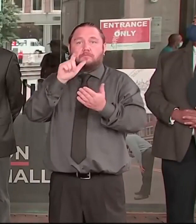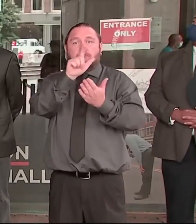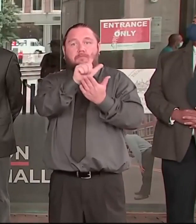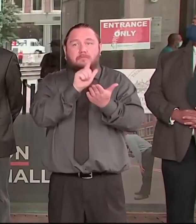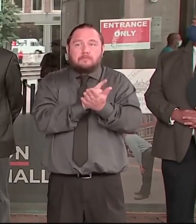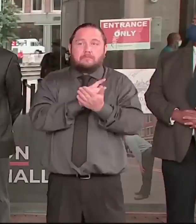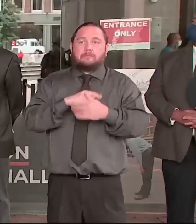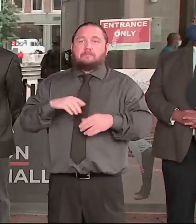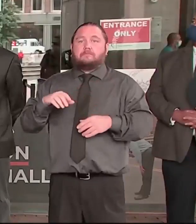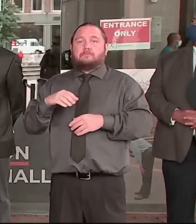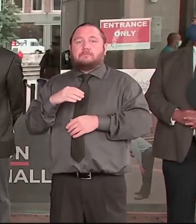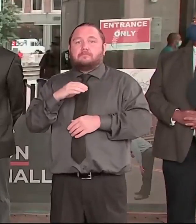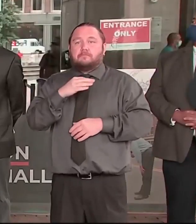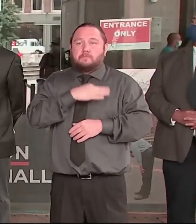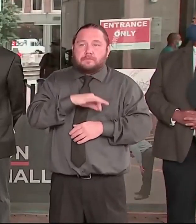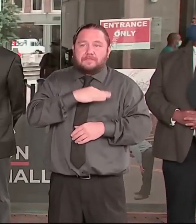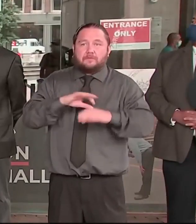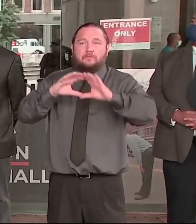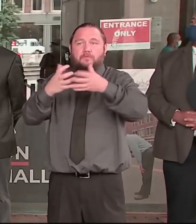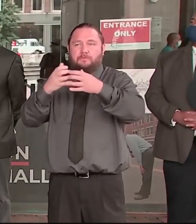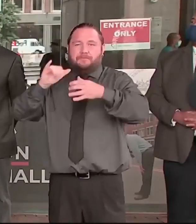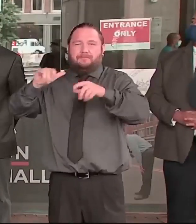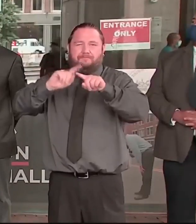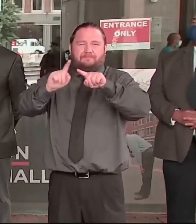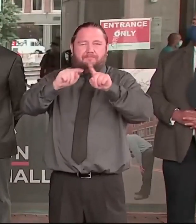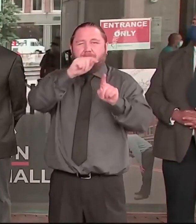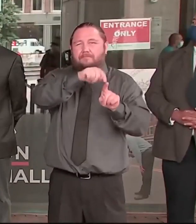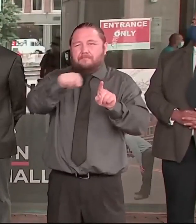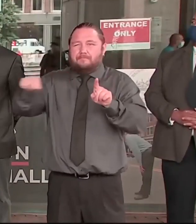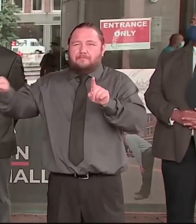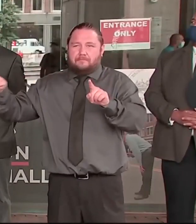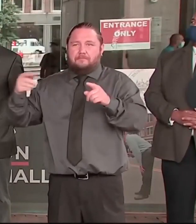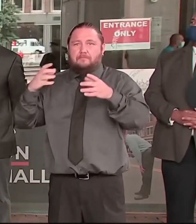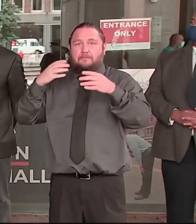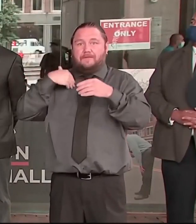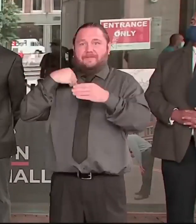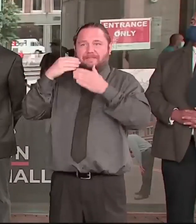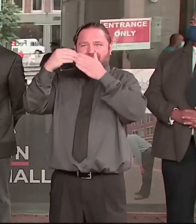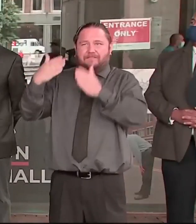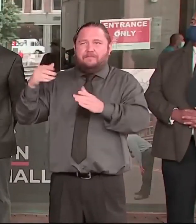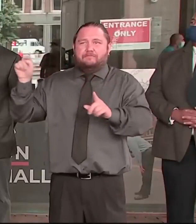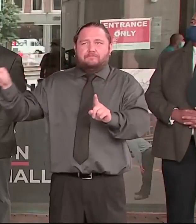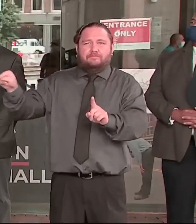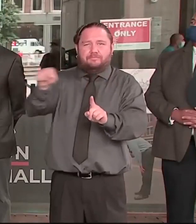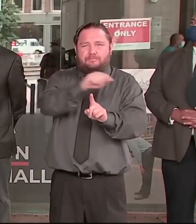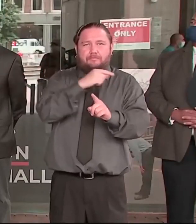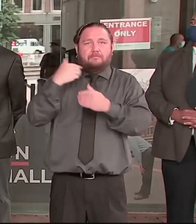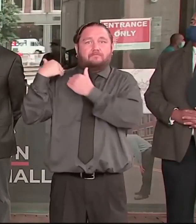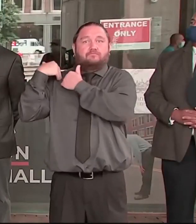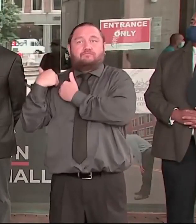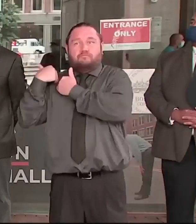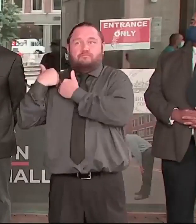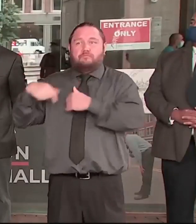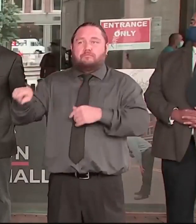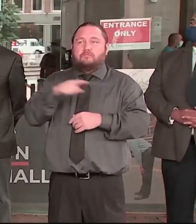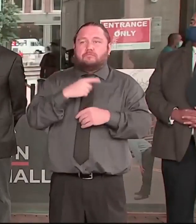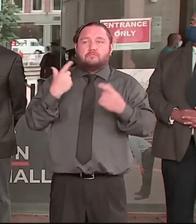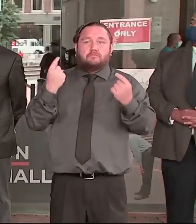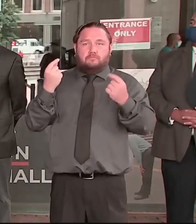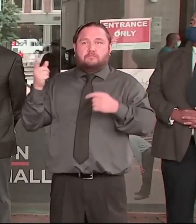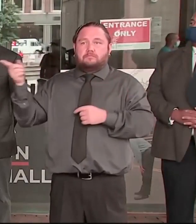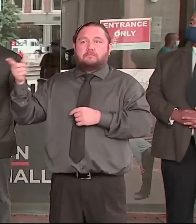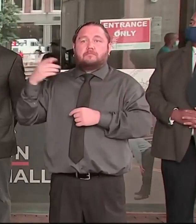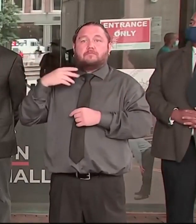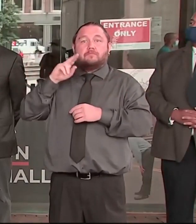the former U.S. attorney for the District of Massachusetts. He's a respected and longtime leader in Boston's legal community, and